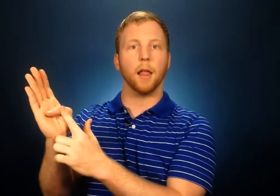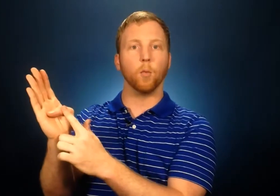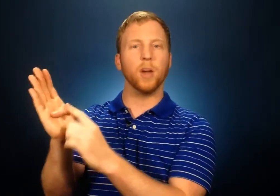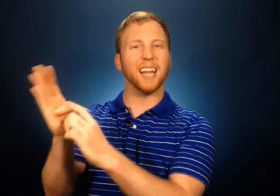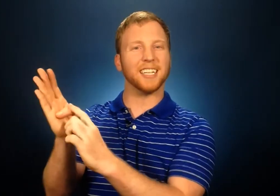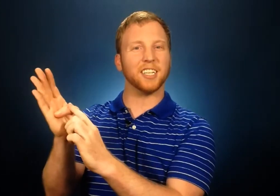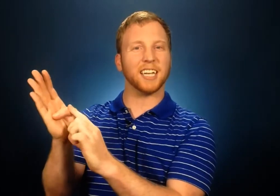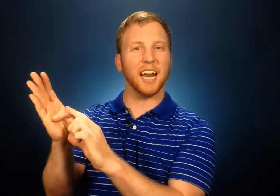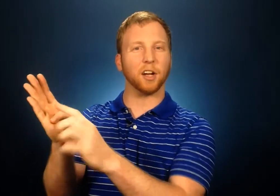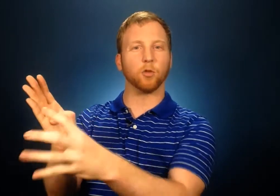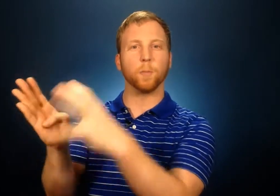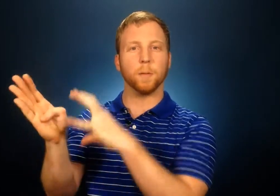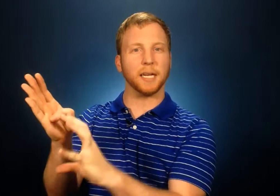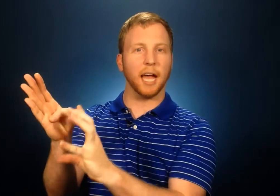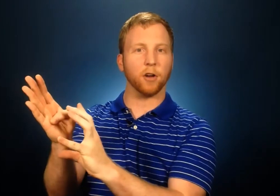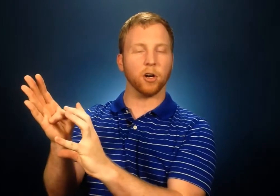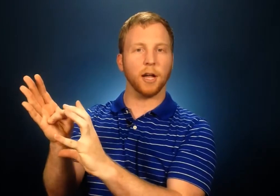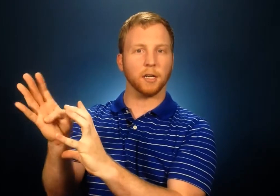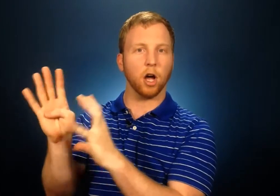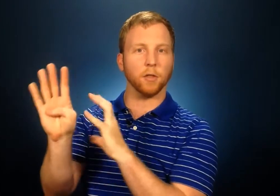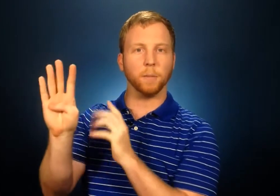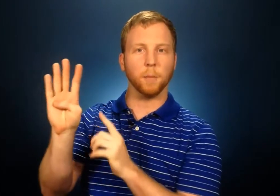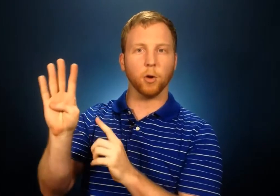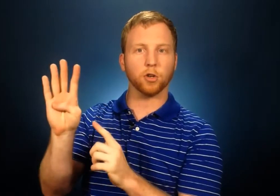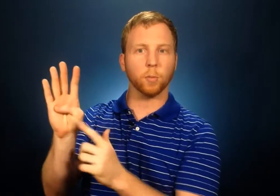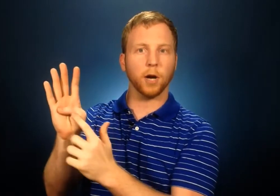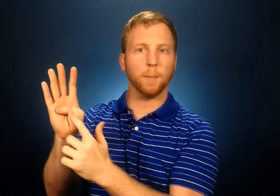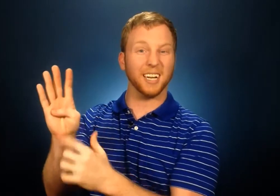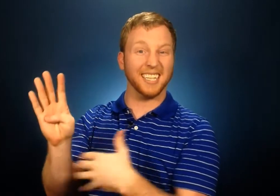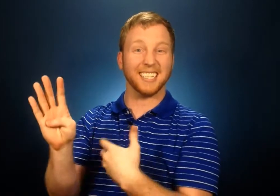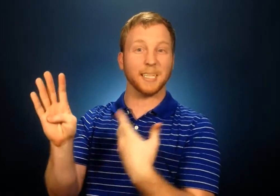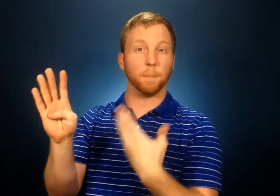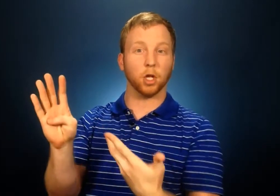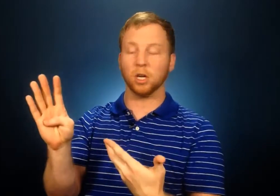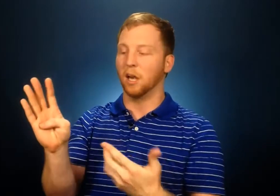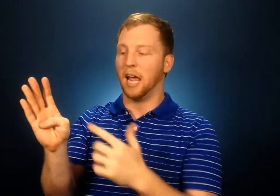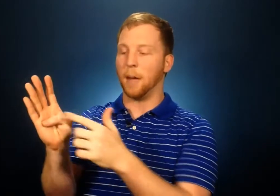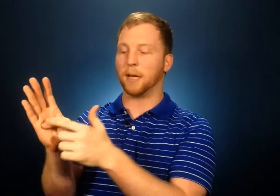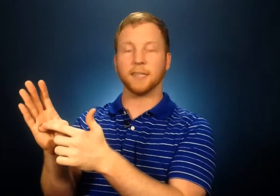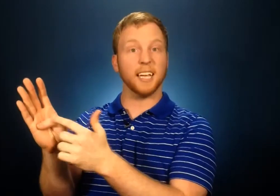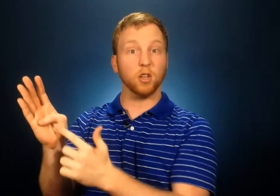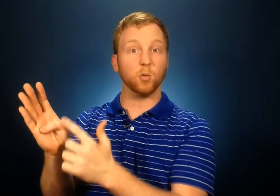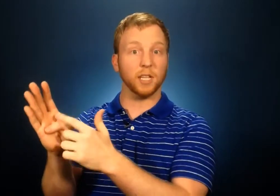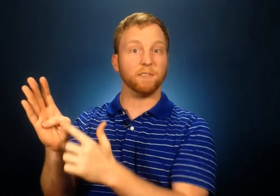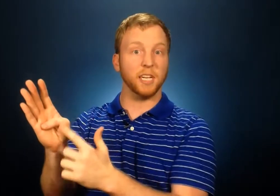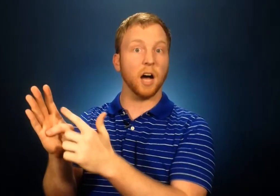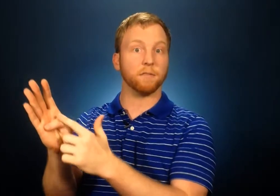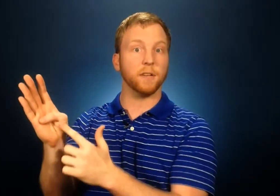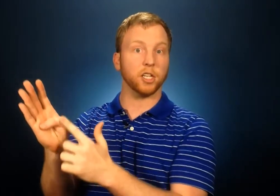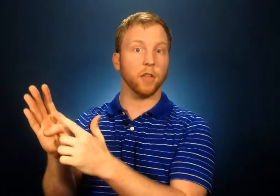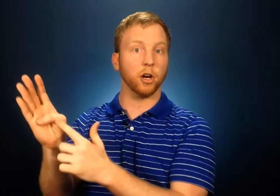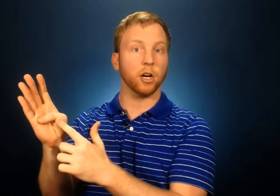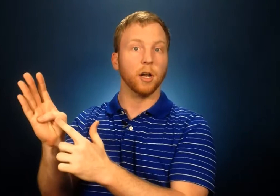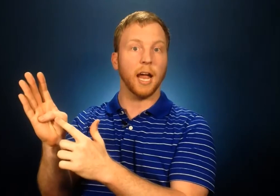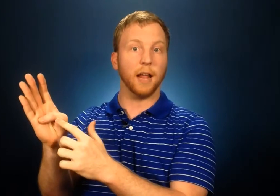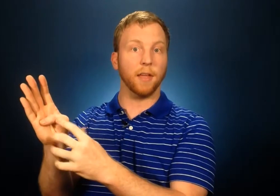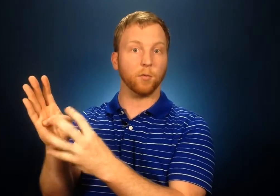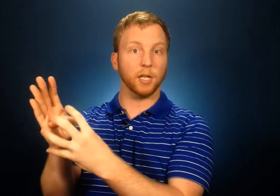We like to just kind of group them together and call them the emotional brain because it's simpler and because they do really feed off of each other and they really